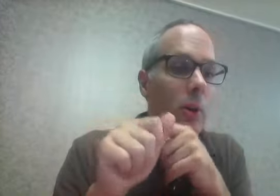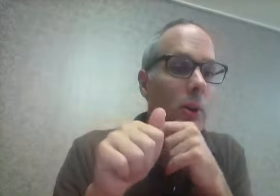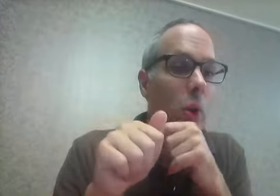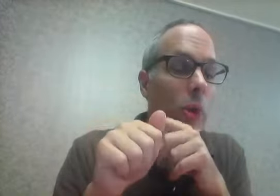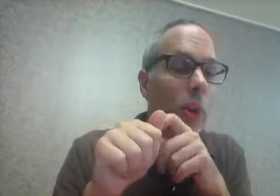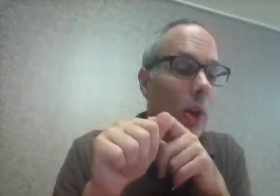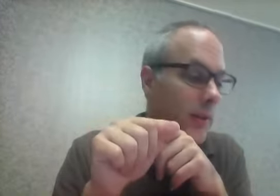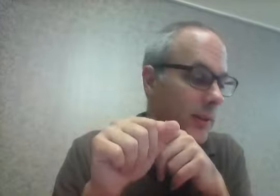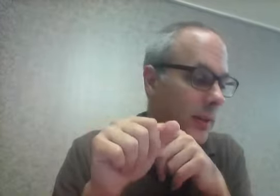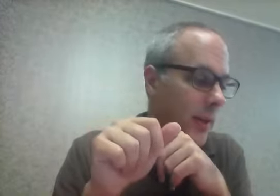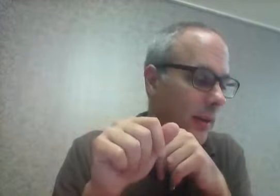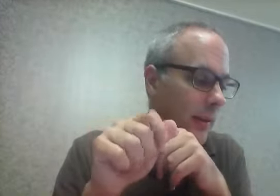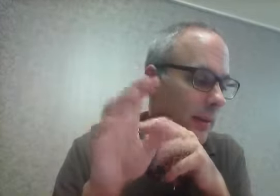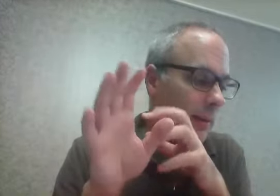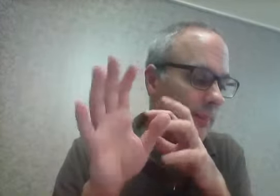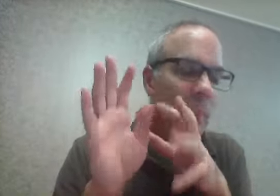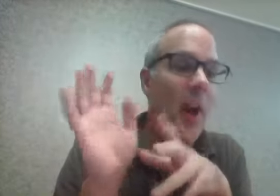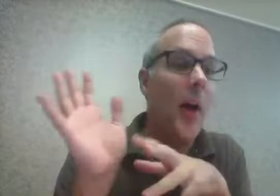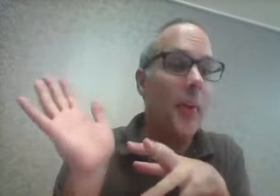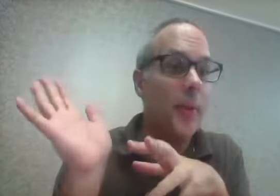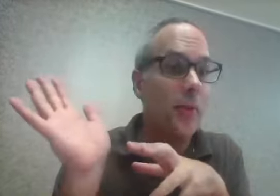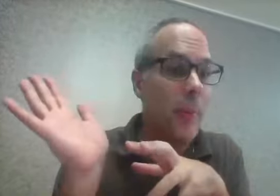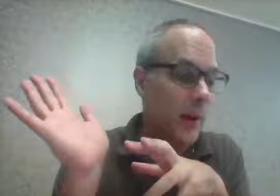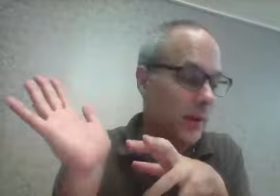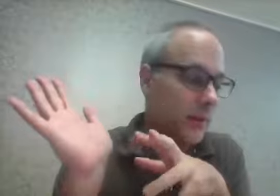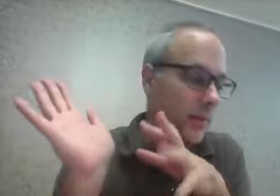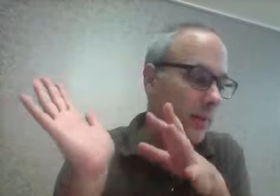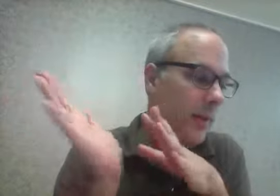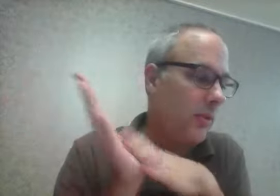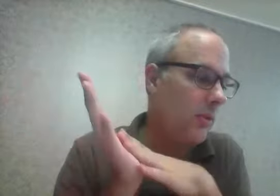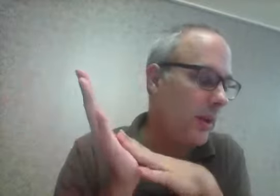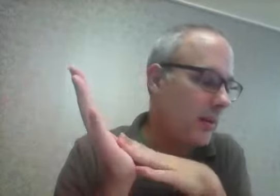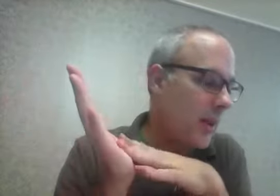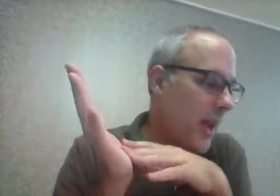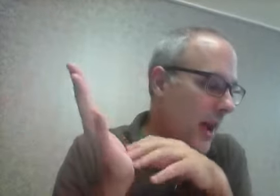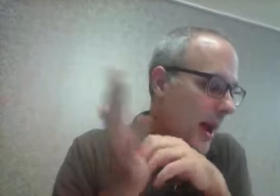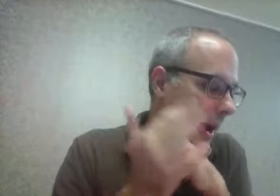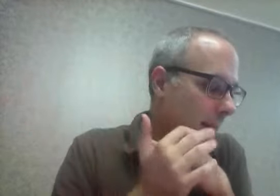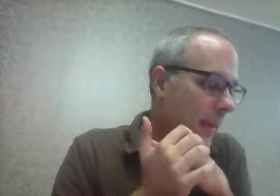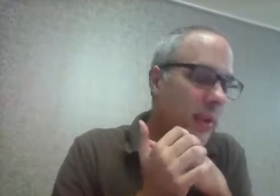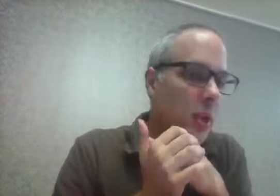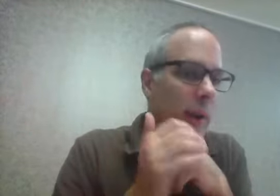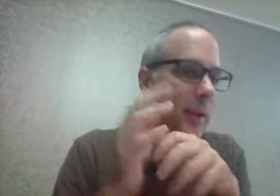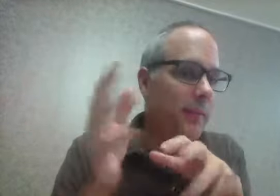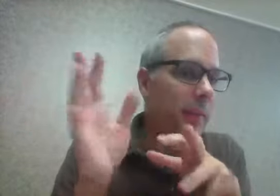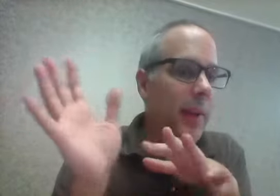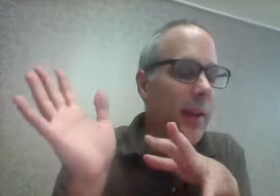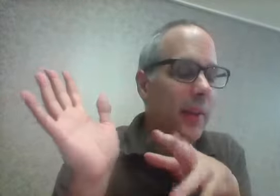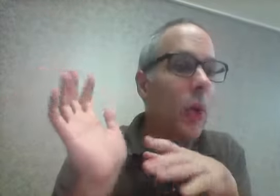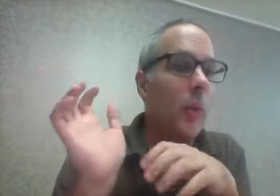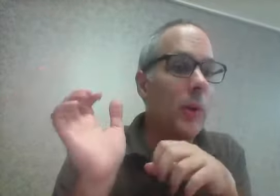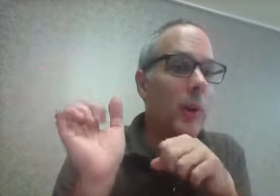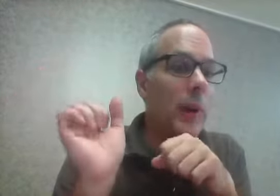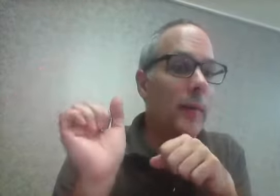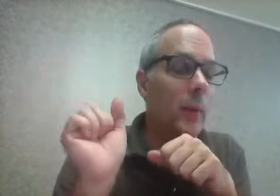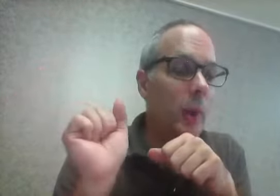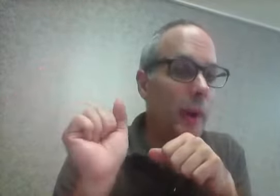book Goldilocks, like the other three bears, the other three bears. And do any any other homework you have. OK.